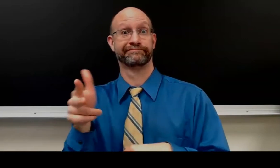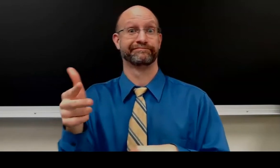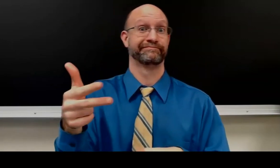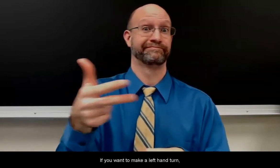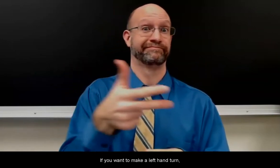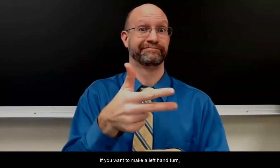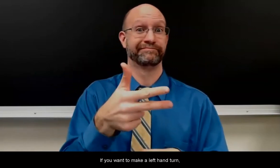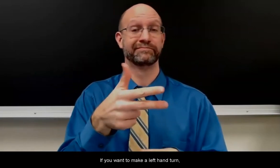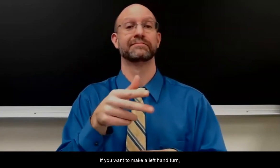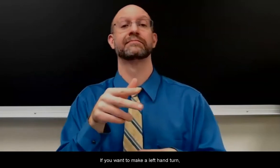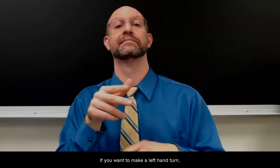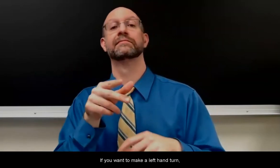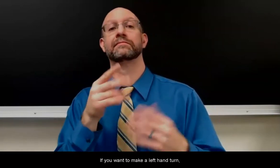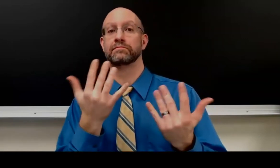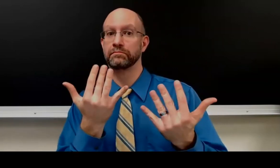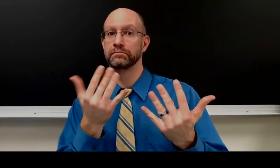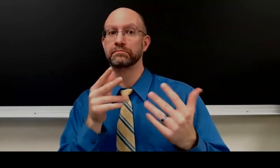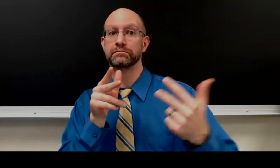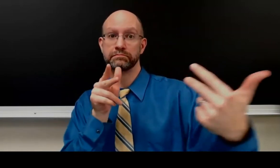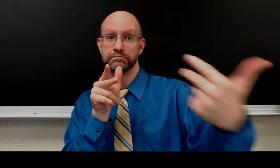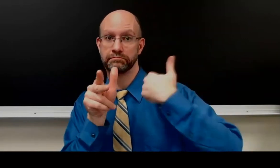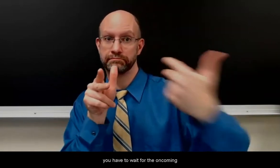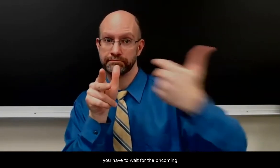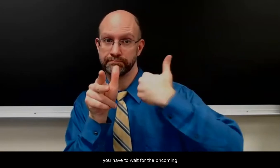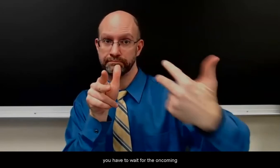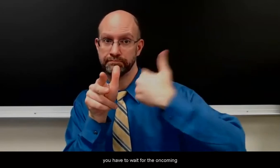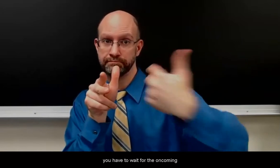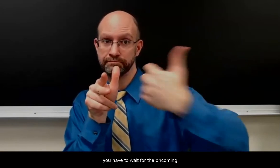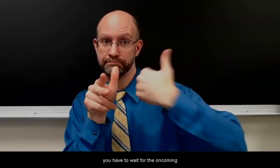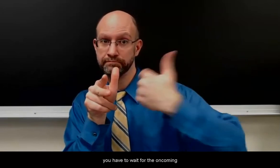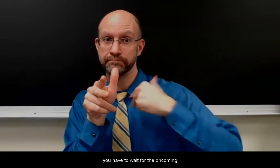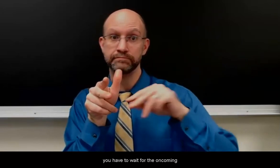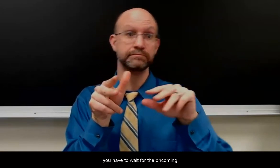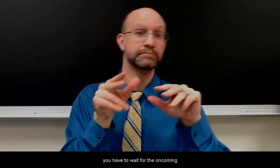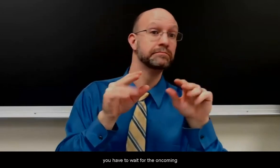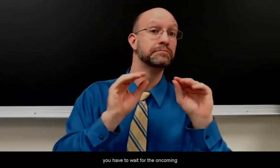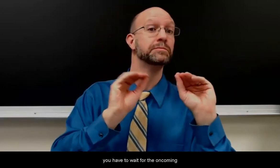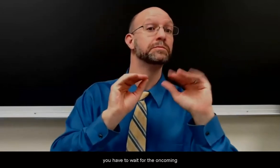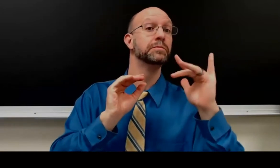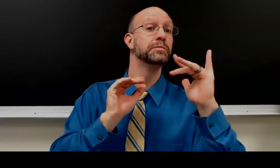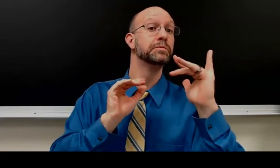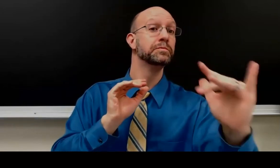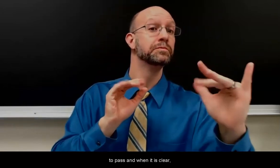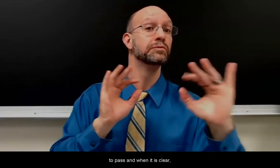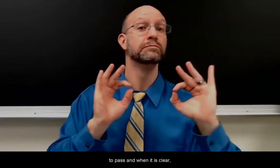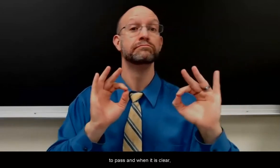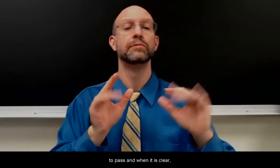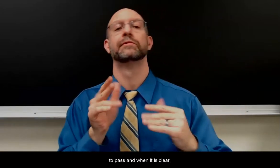If you want to make a left-hand turn, you have to wait for the oncoming traffic to pass, and when it is clear,